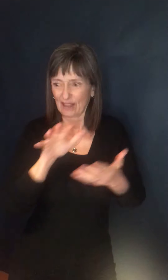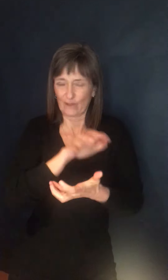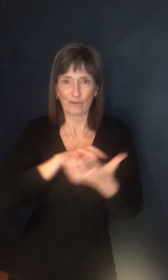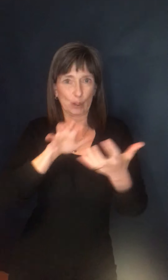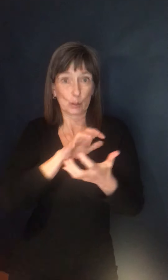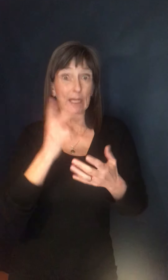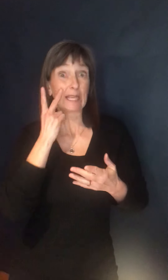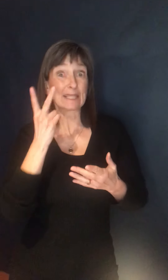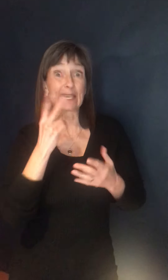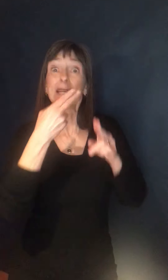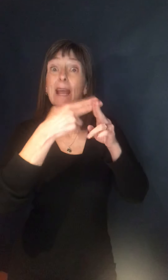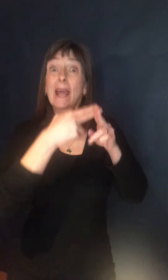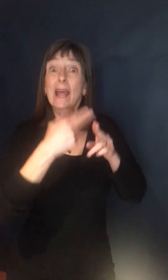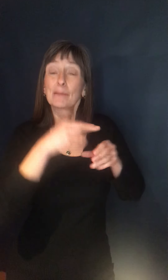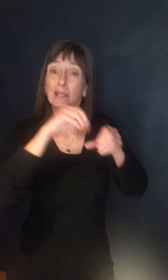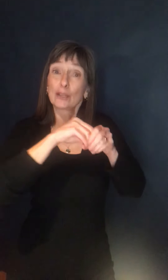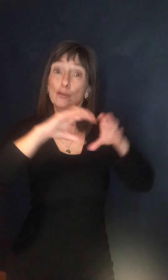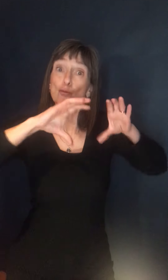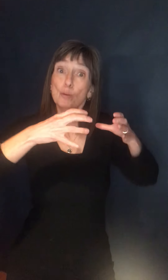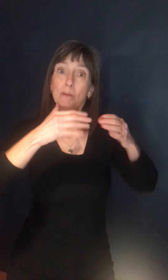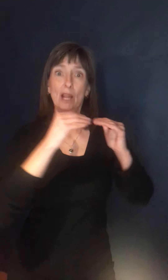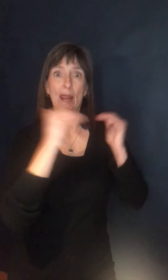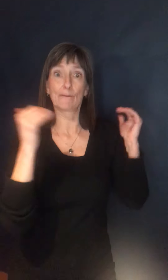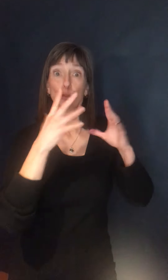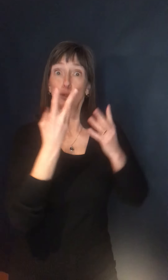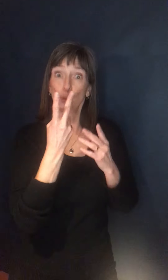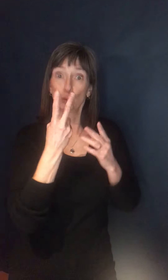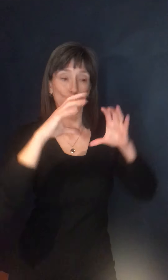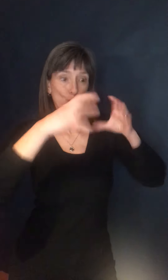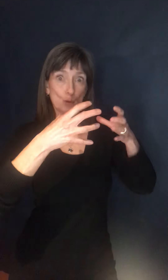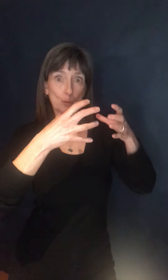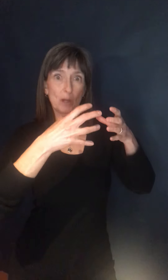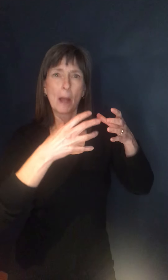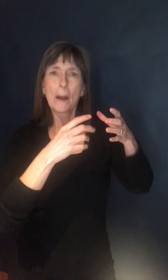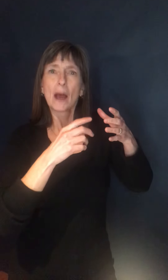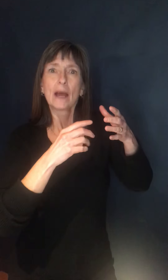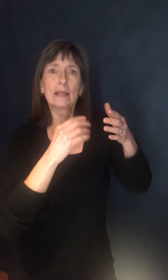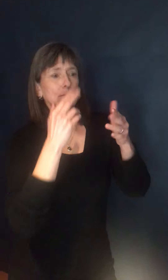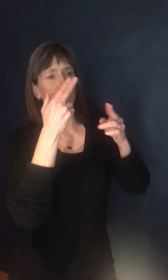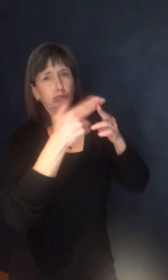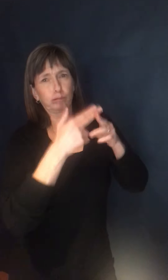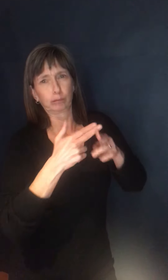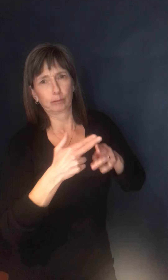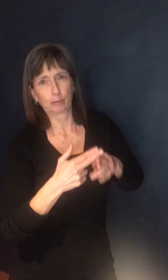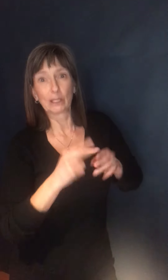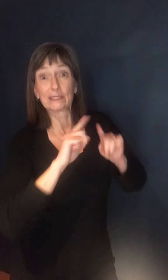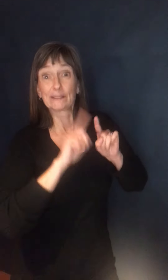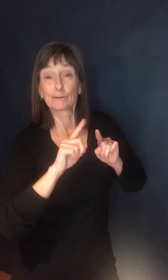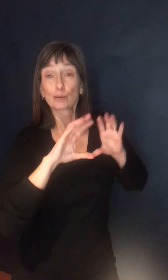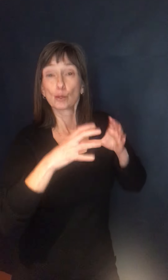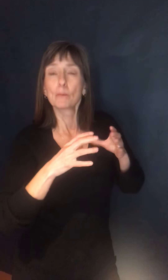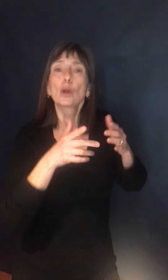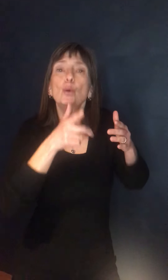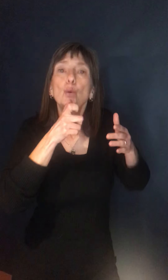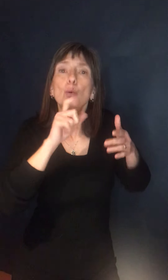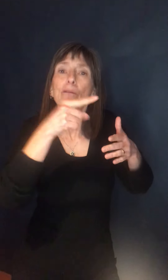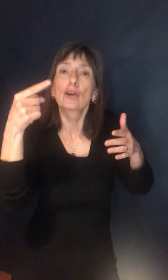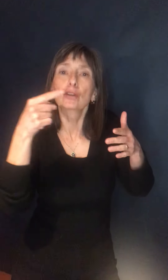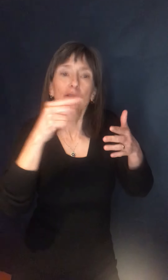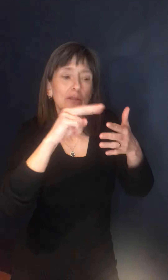a lot of people in the phase two category, but not knowing the hierarchy of it. We know that it's higher risk first, but to everybody,